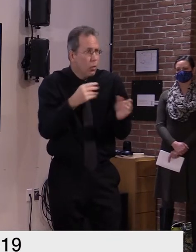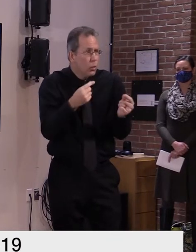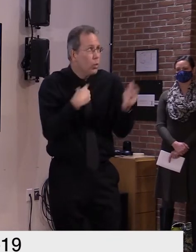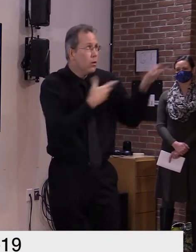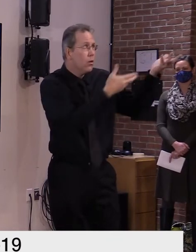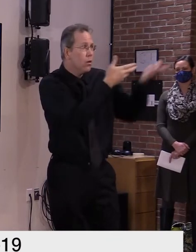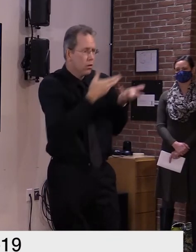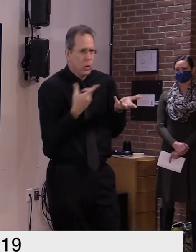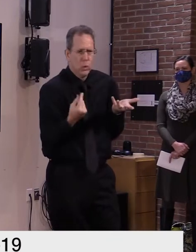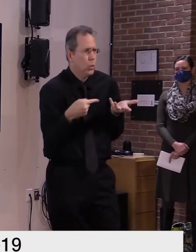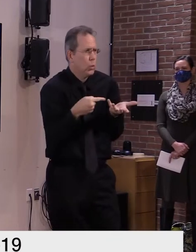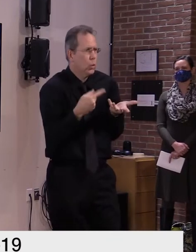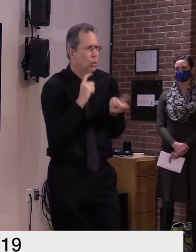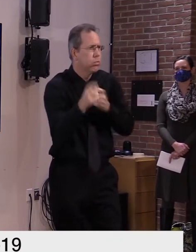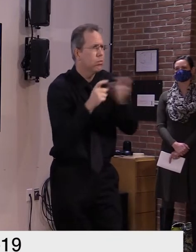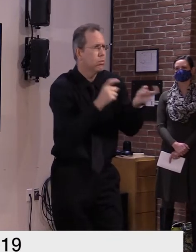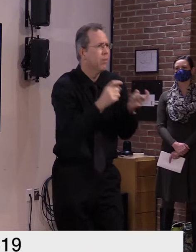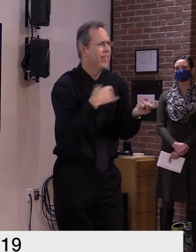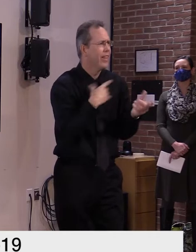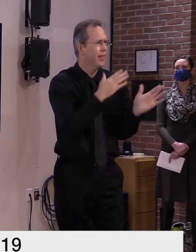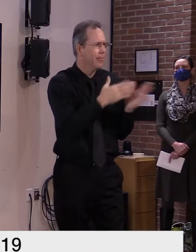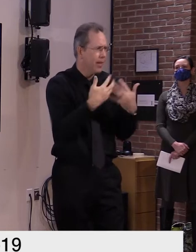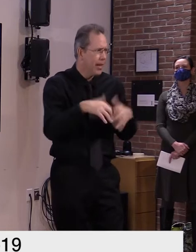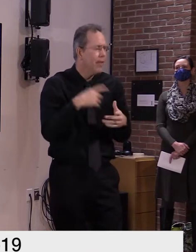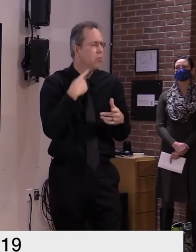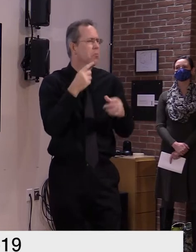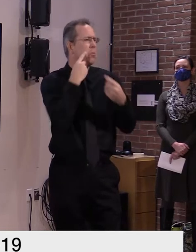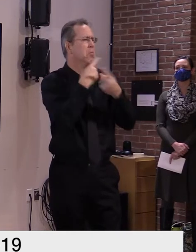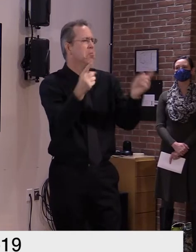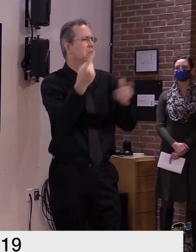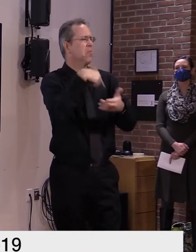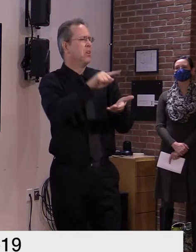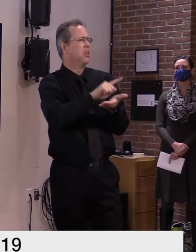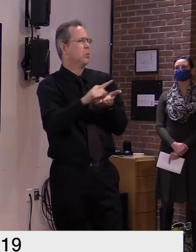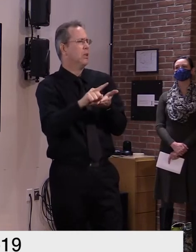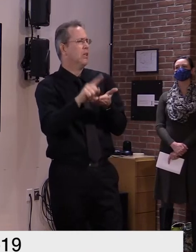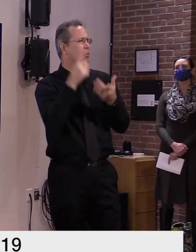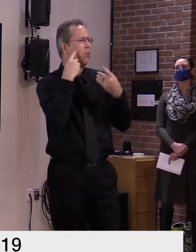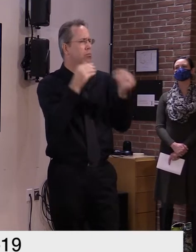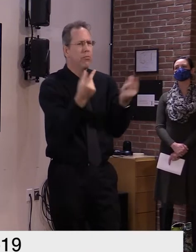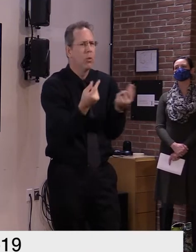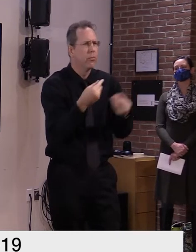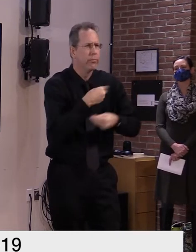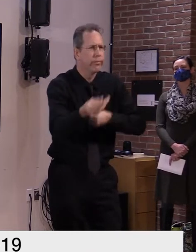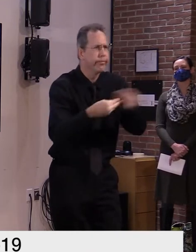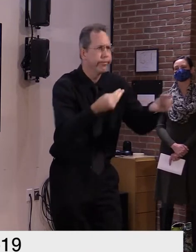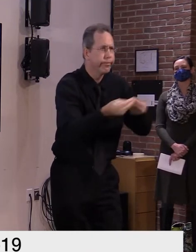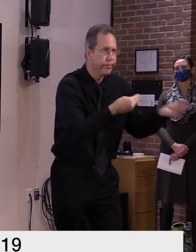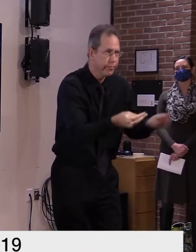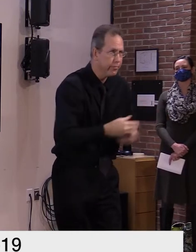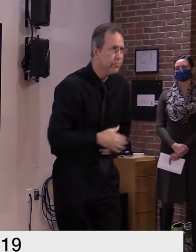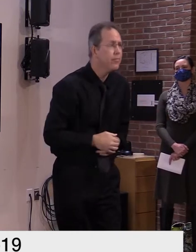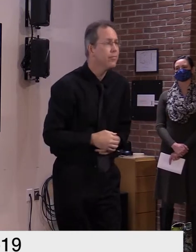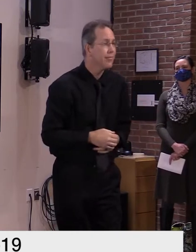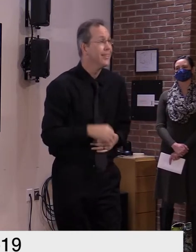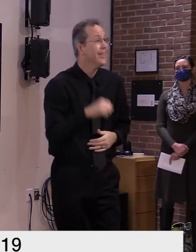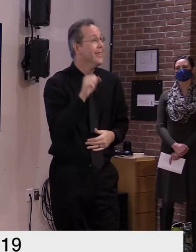and while this is great news and should give us all hope we're not out of the woods yet